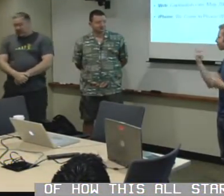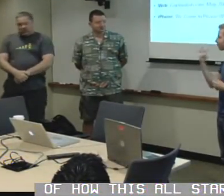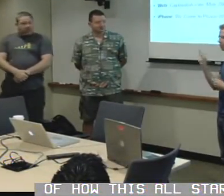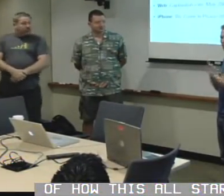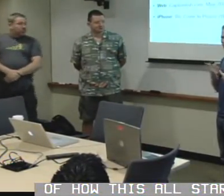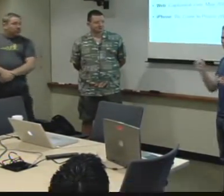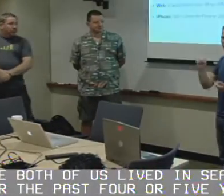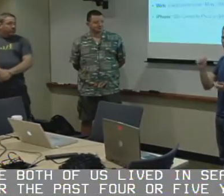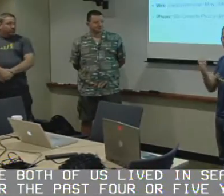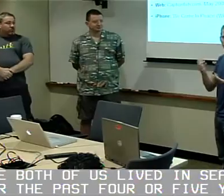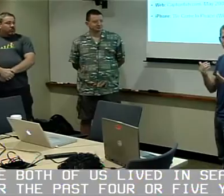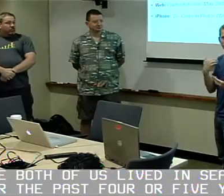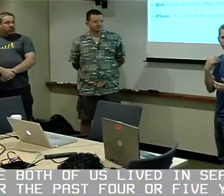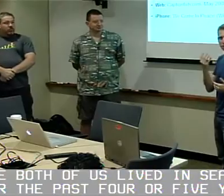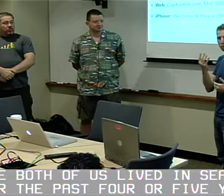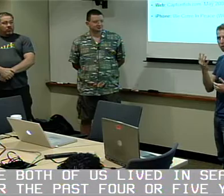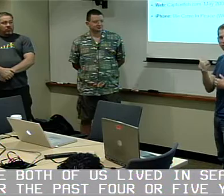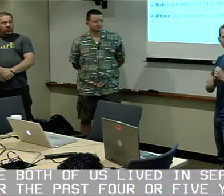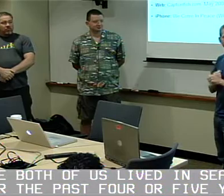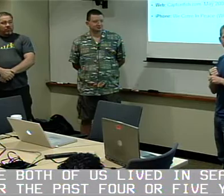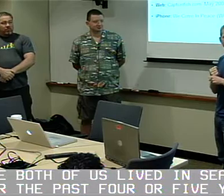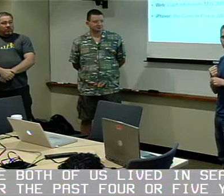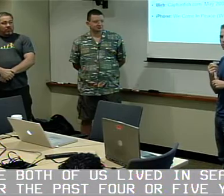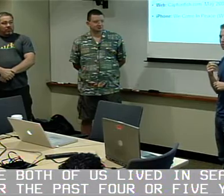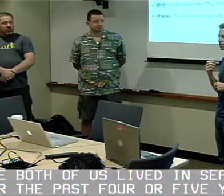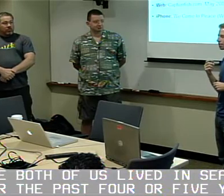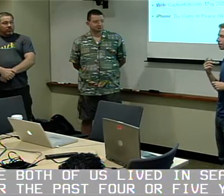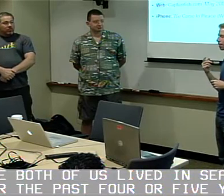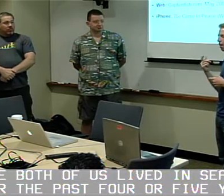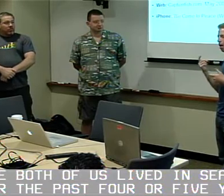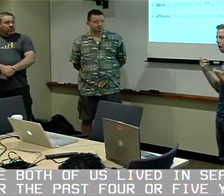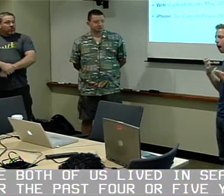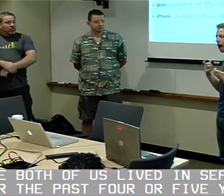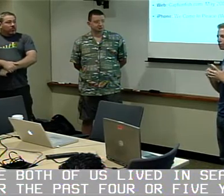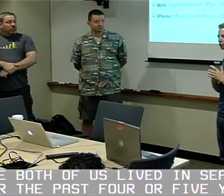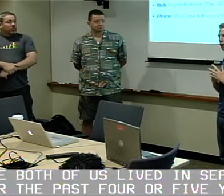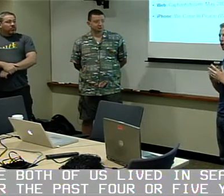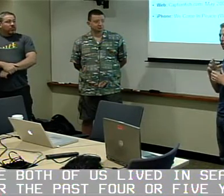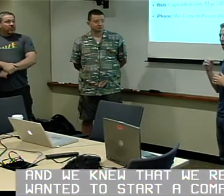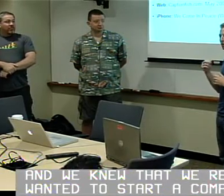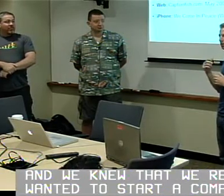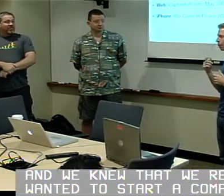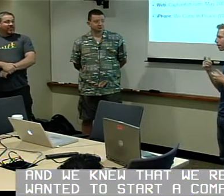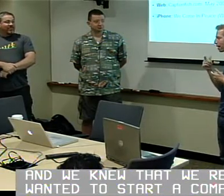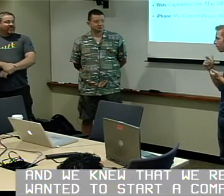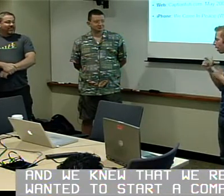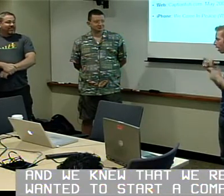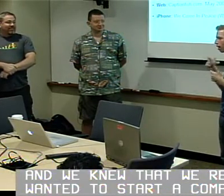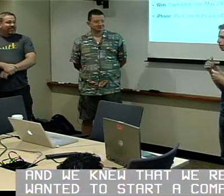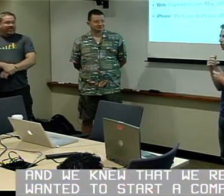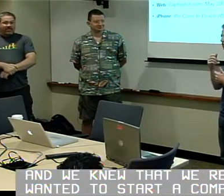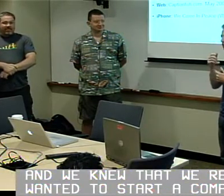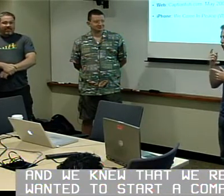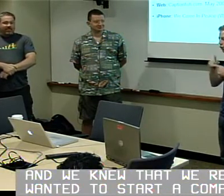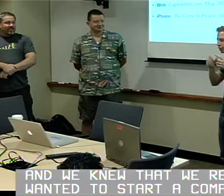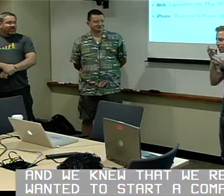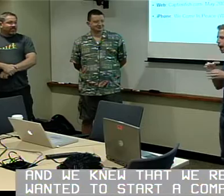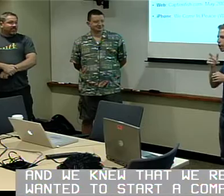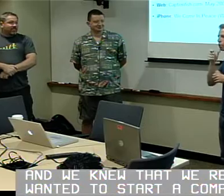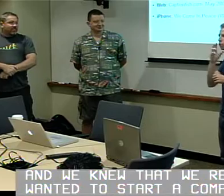started. The both of us lived in Seattle for the past four or five years, and we knew that we really wanted to start a company.